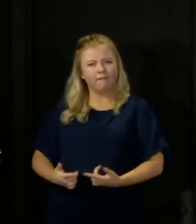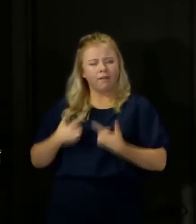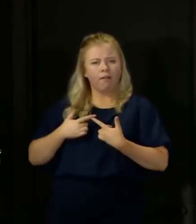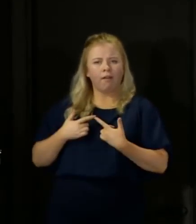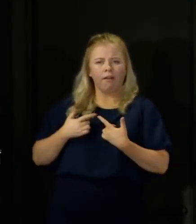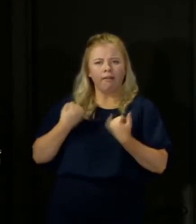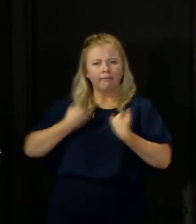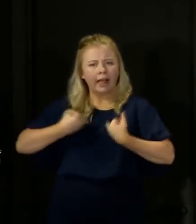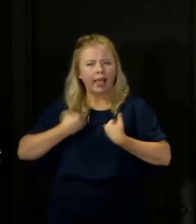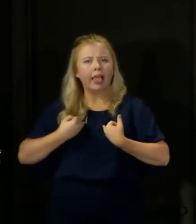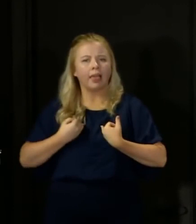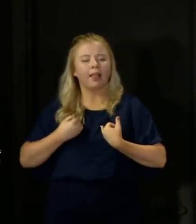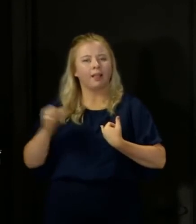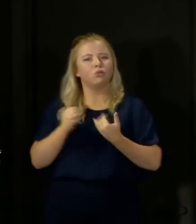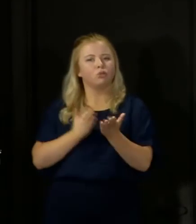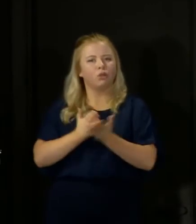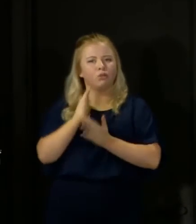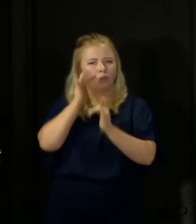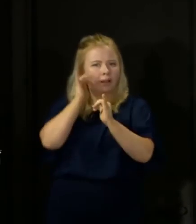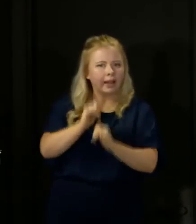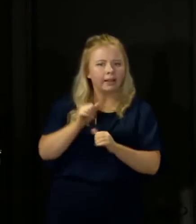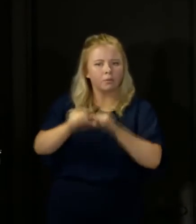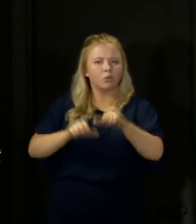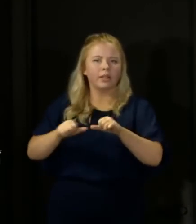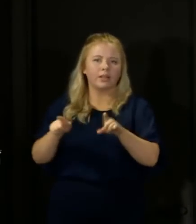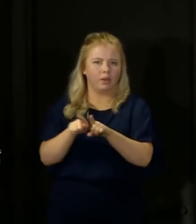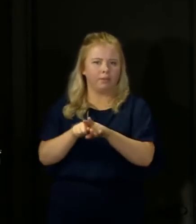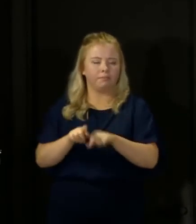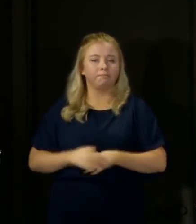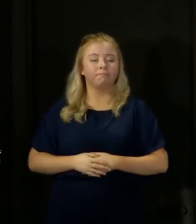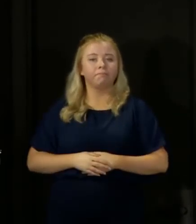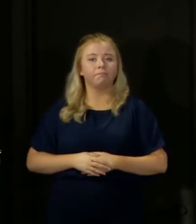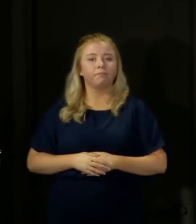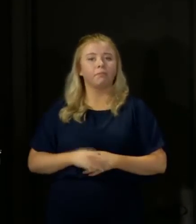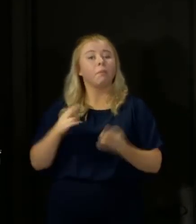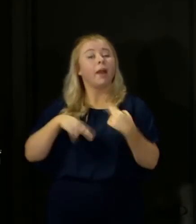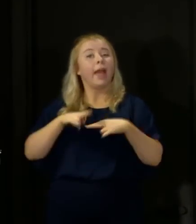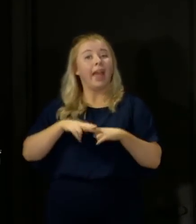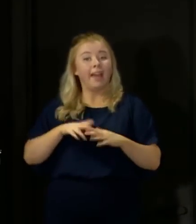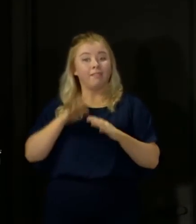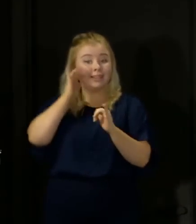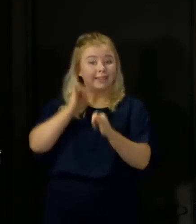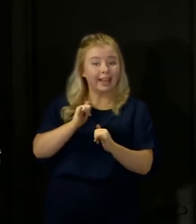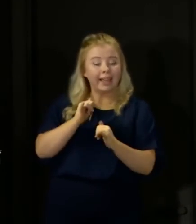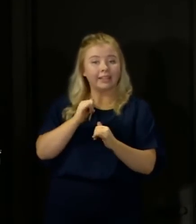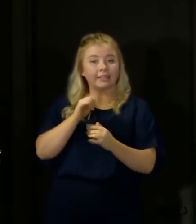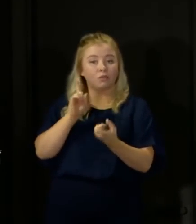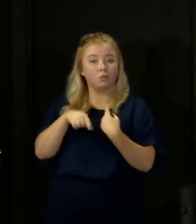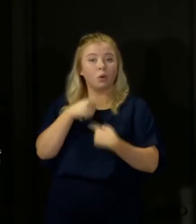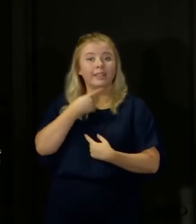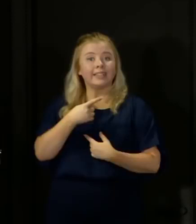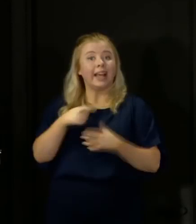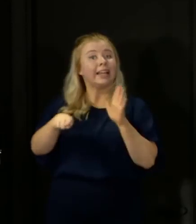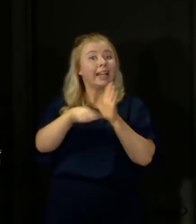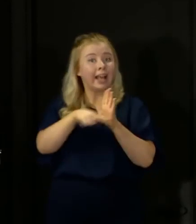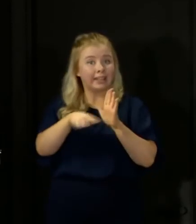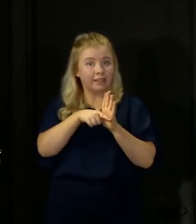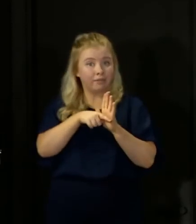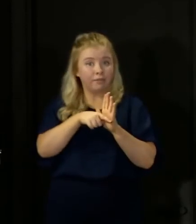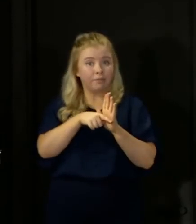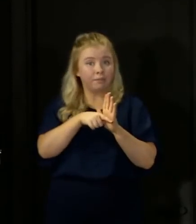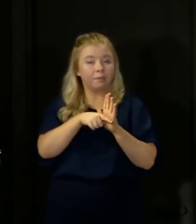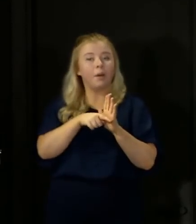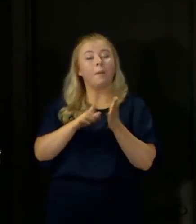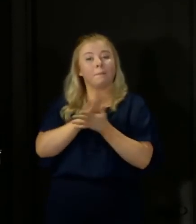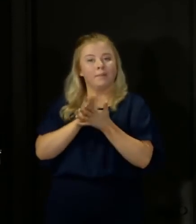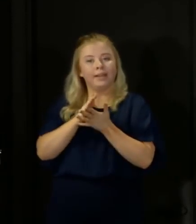they will also go through the testing process. If your test comes back negative, you and your household can end your